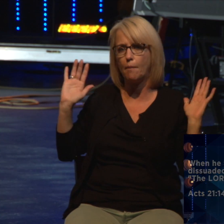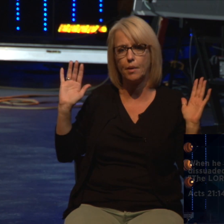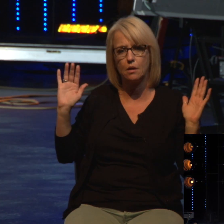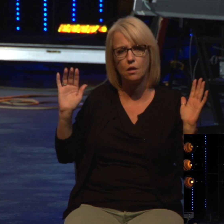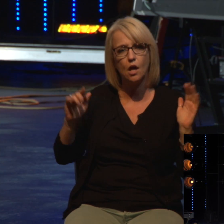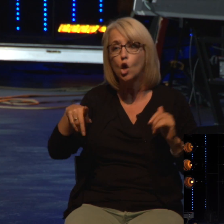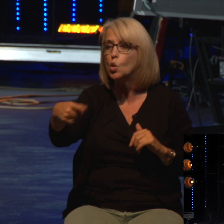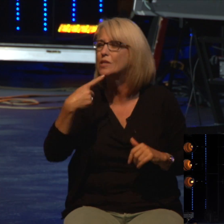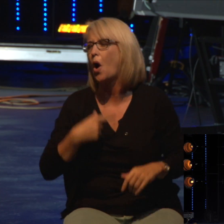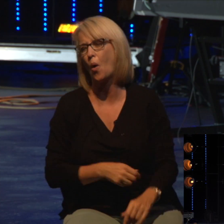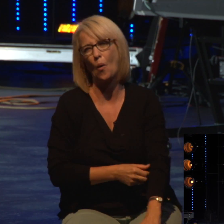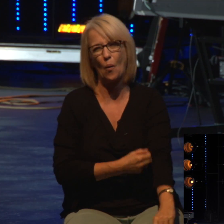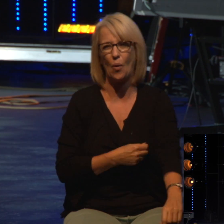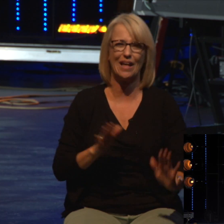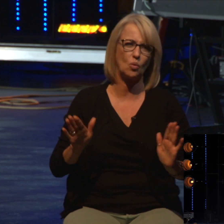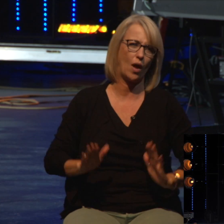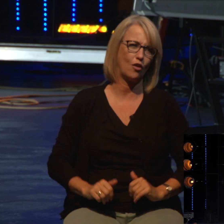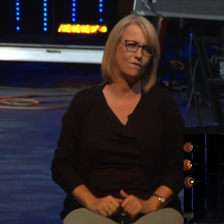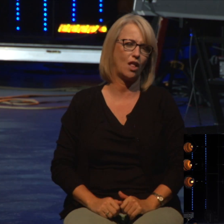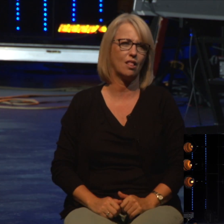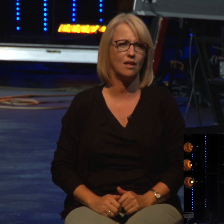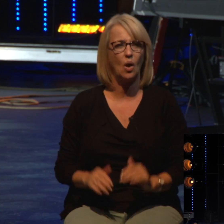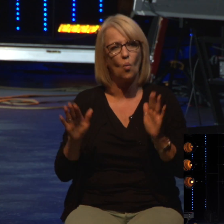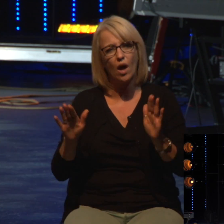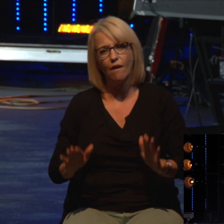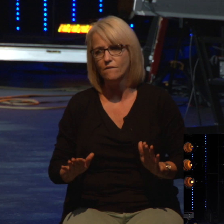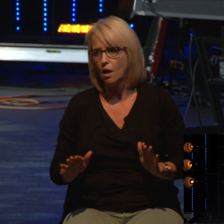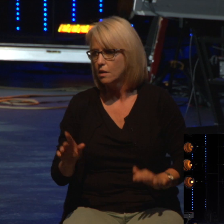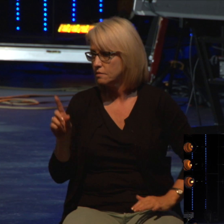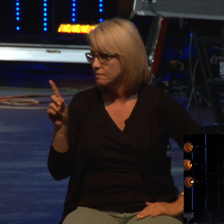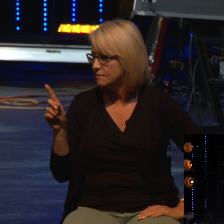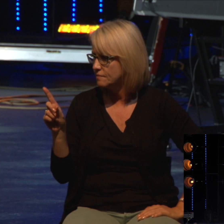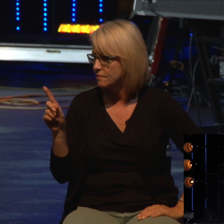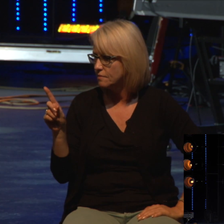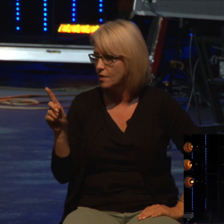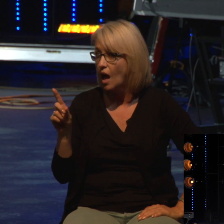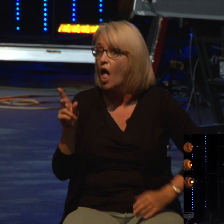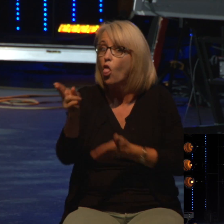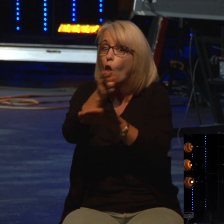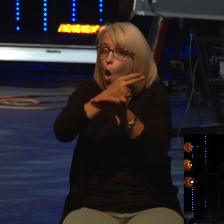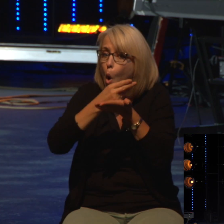sound wonderful? But have we forgotten that the Spirit said, don't go to Jerusalem?